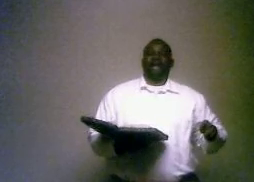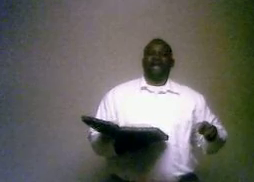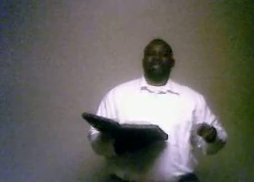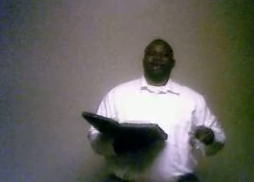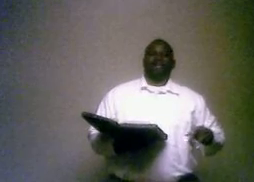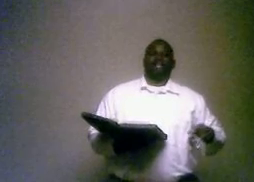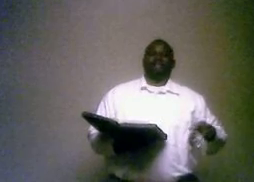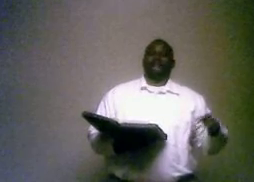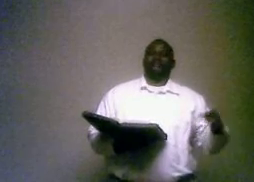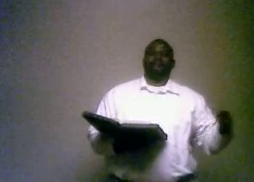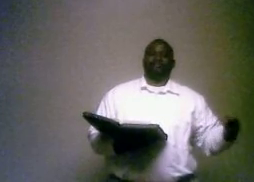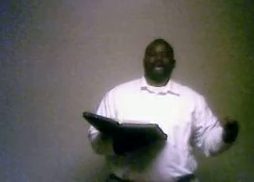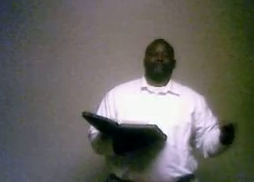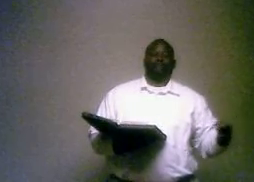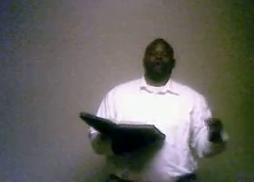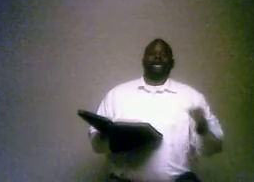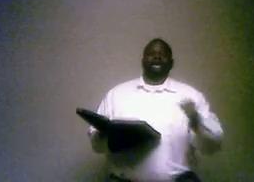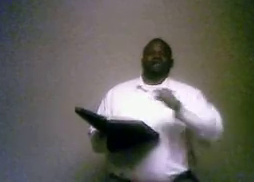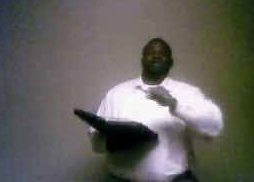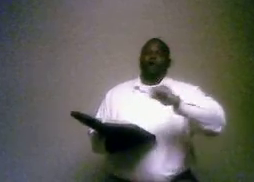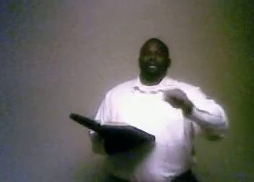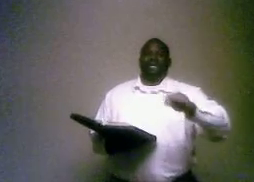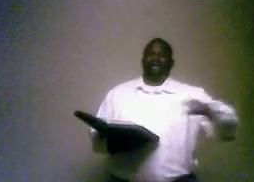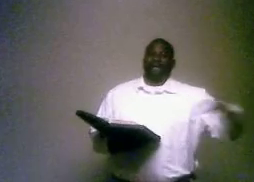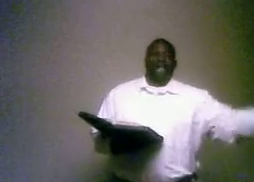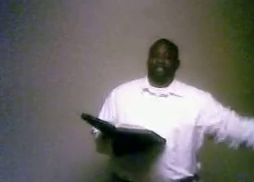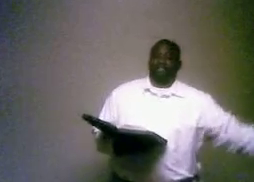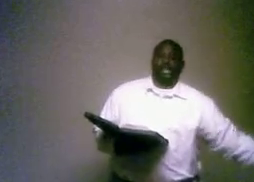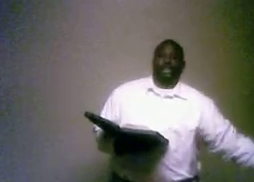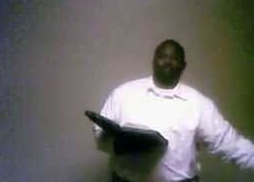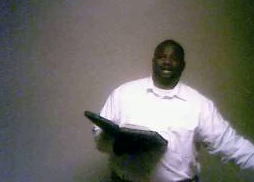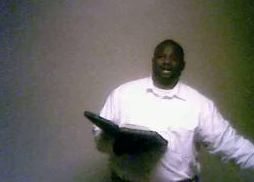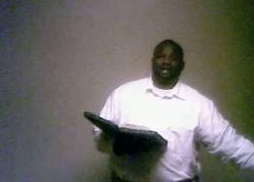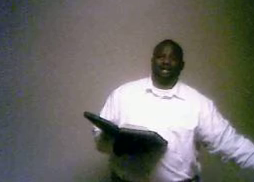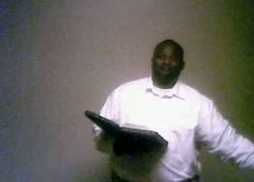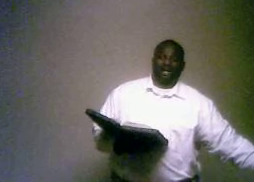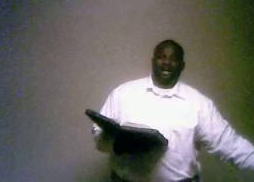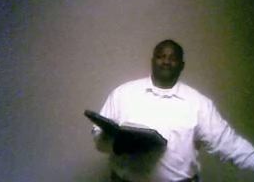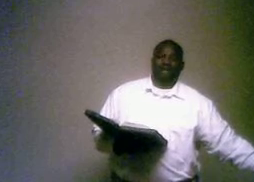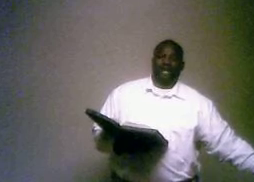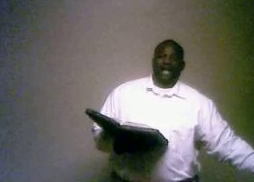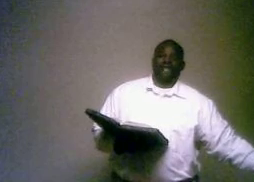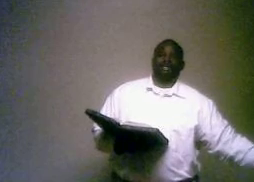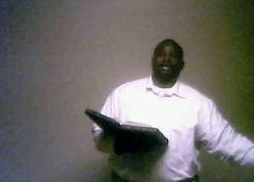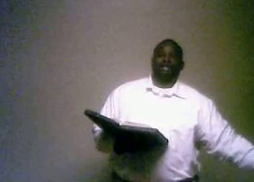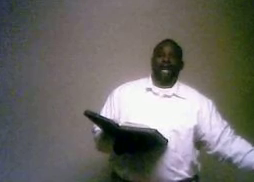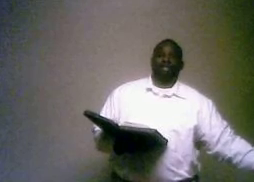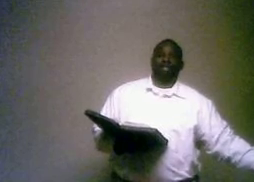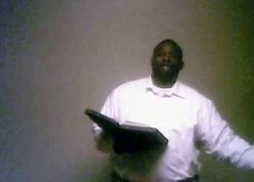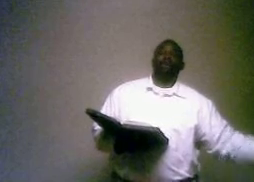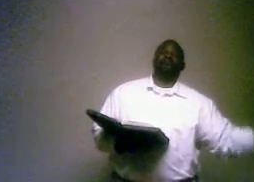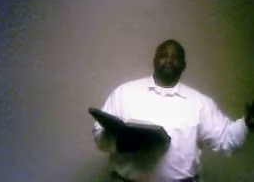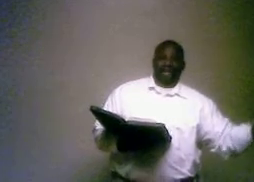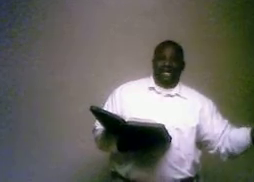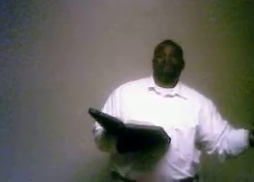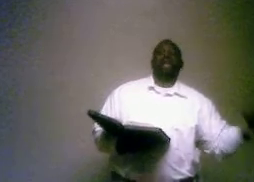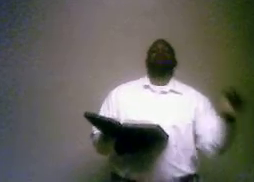did he say he is not baptized? Well, if you don't believe, it has to begin with believing. And it's a conjunction. You have to believe and be